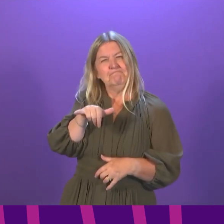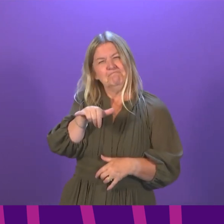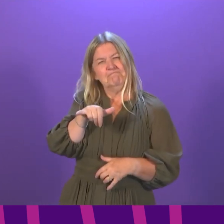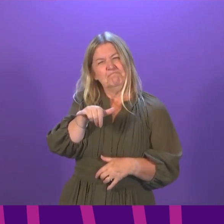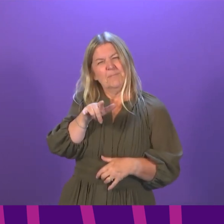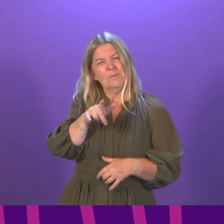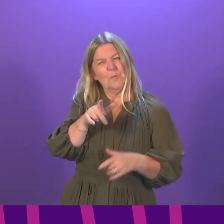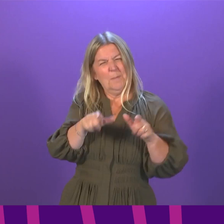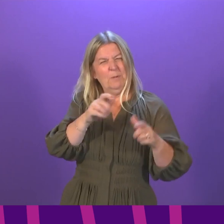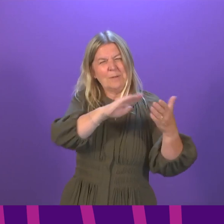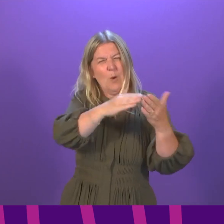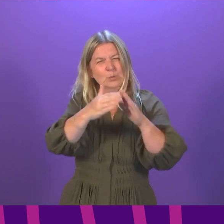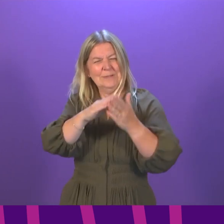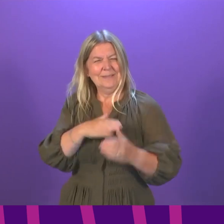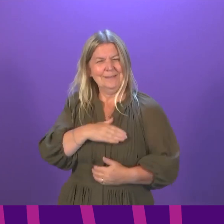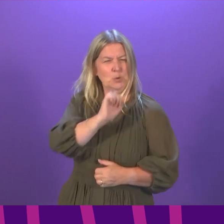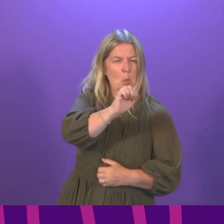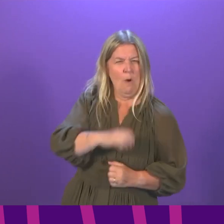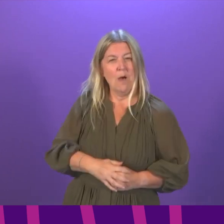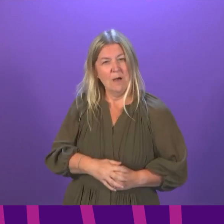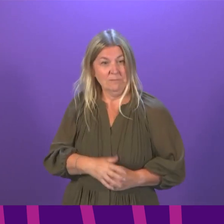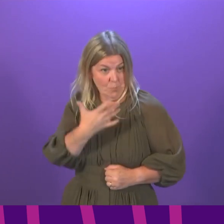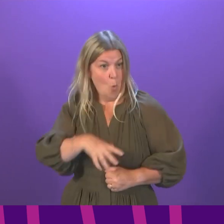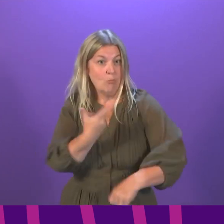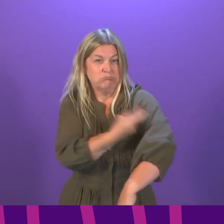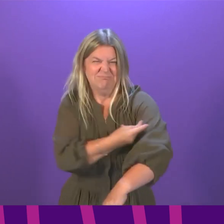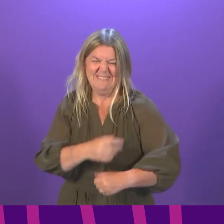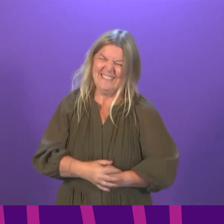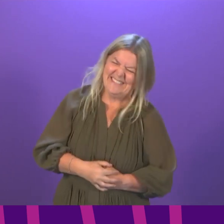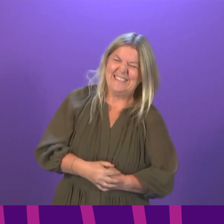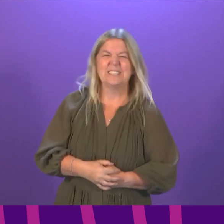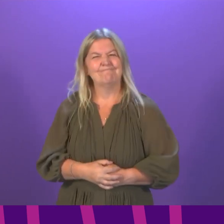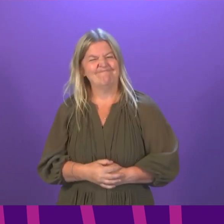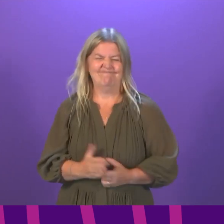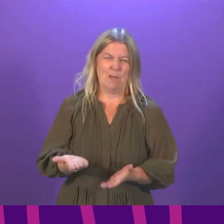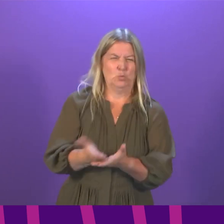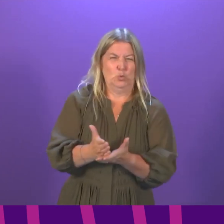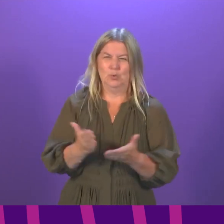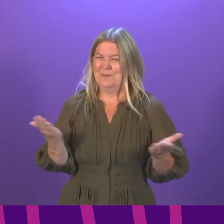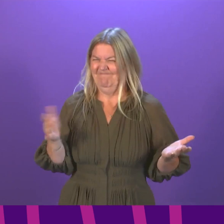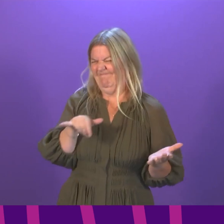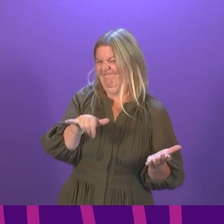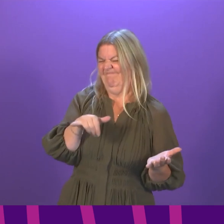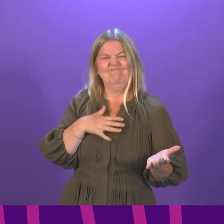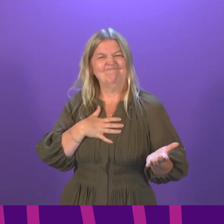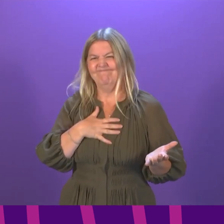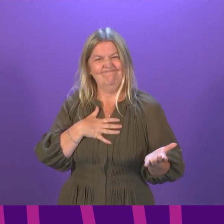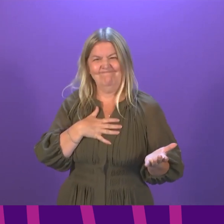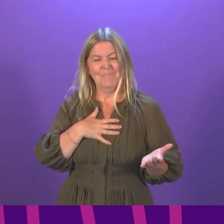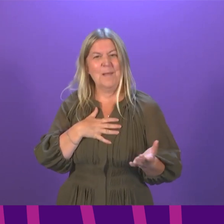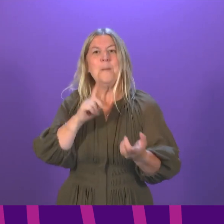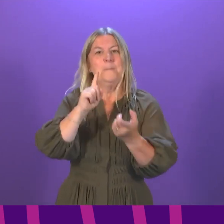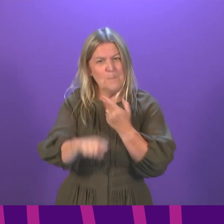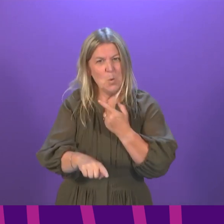to door, just in terms of the labour-intensive nature of that, given that the vast